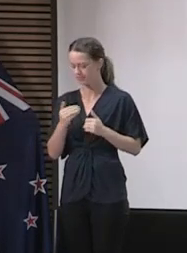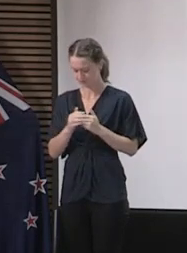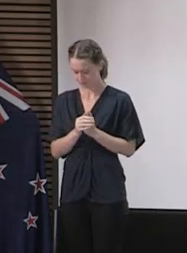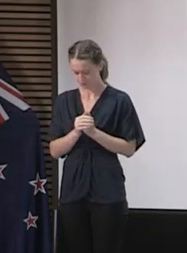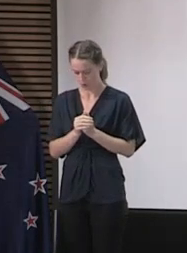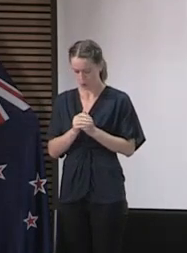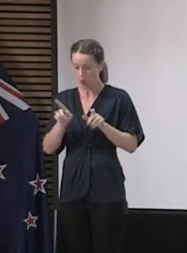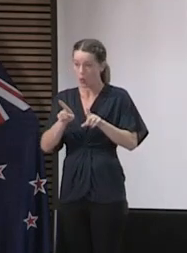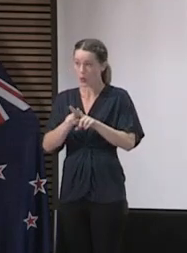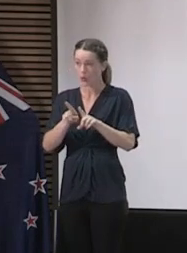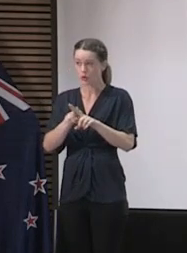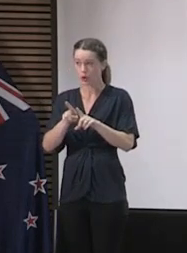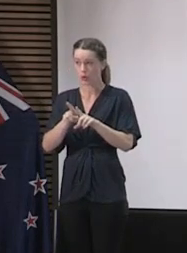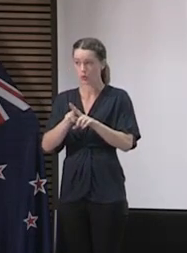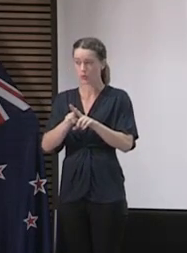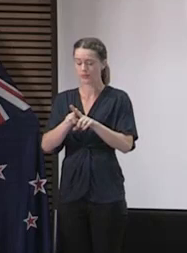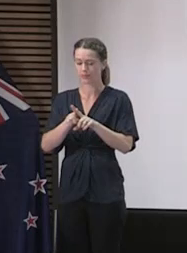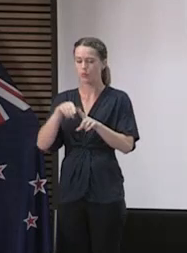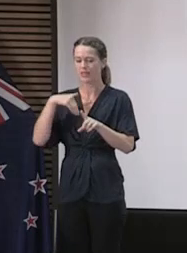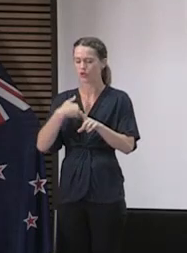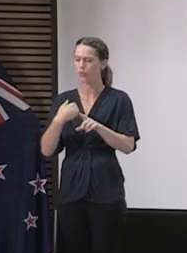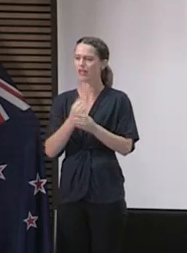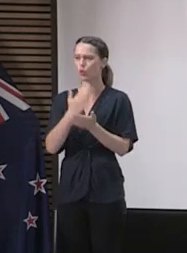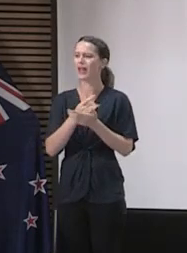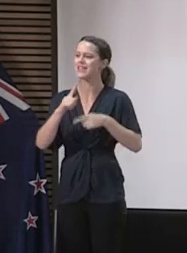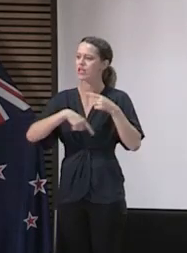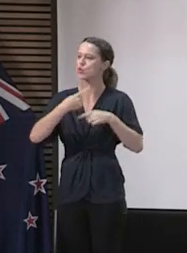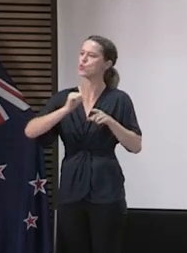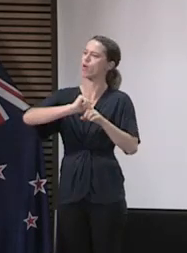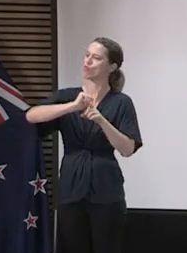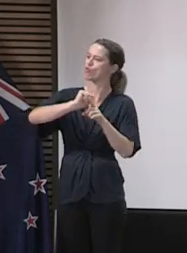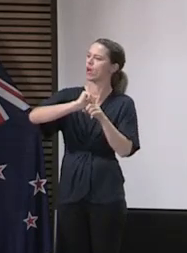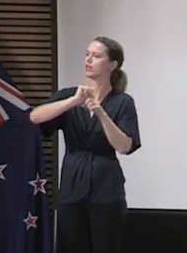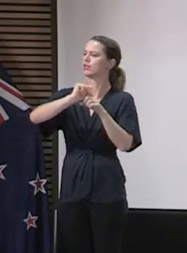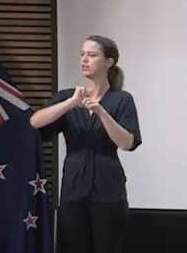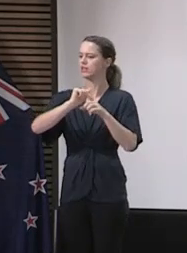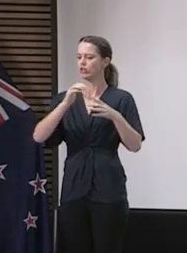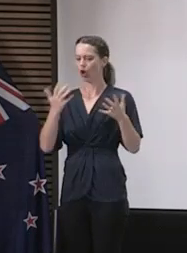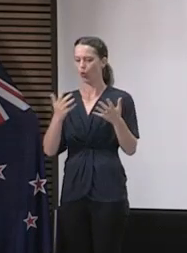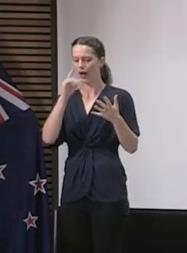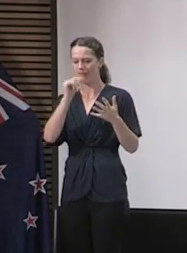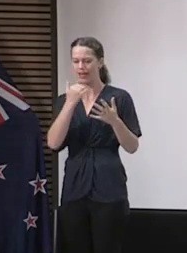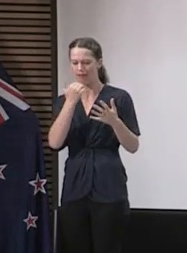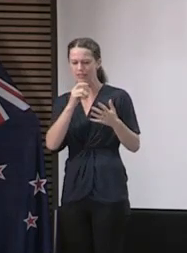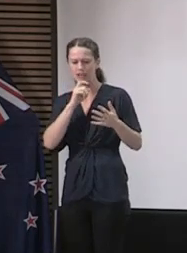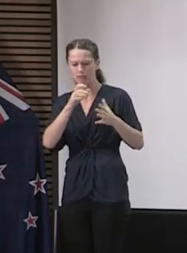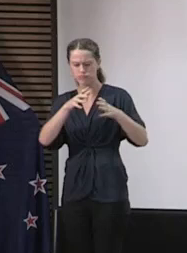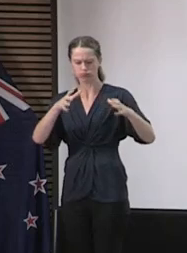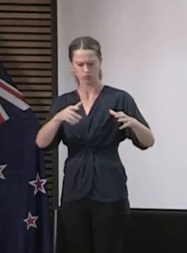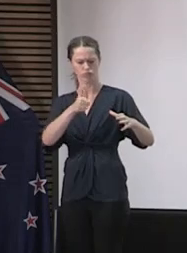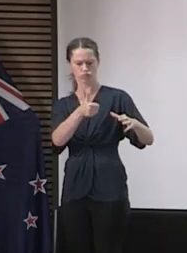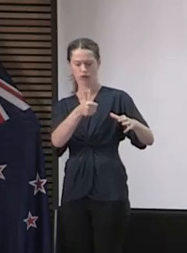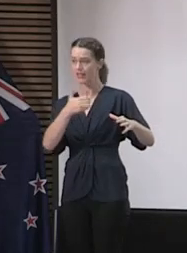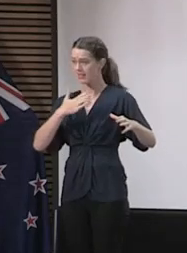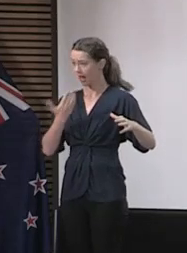is make sure that we are as successful as we can be. So we can do our part with having the capacity. Now we're asking New Zealanders